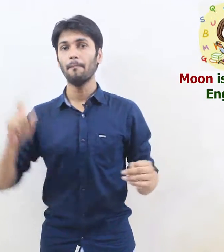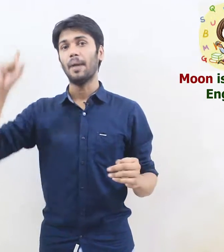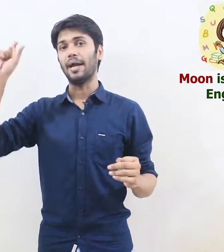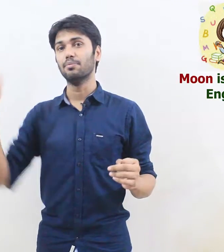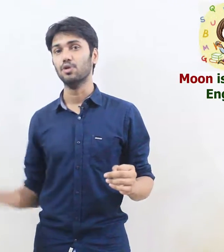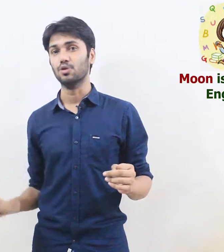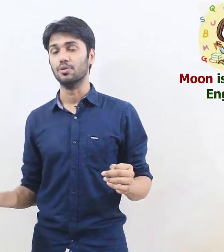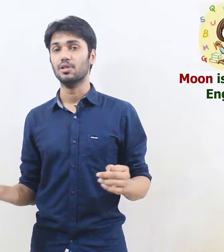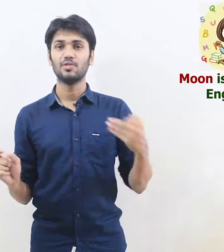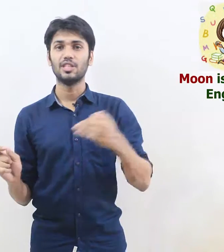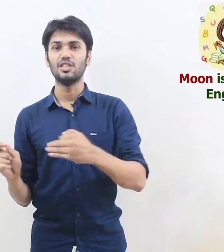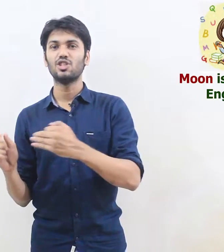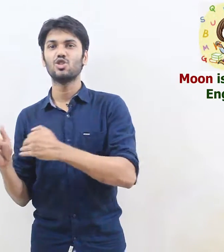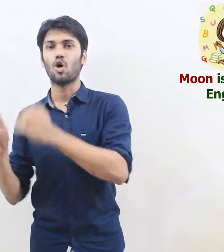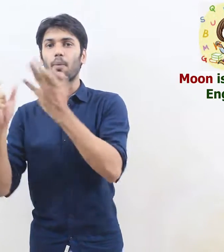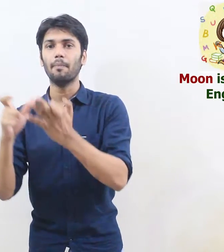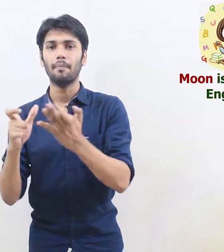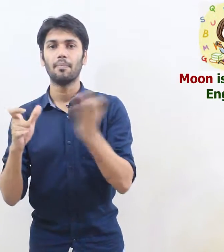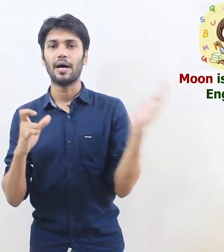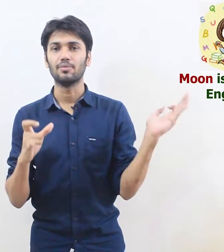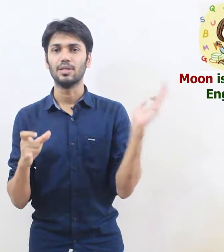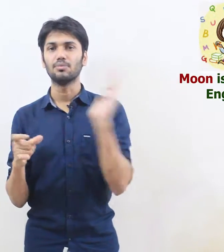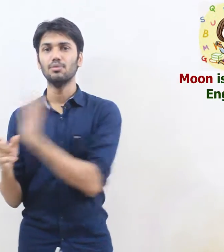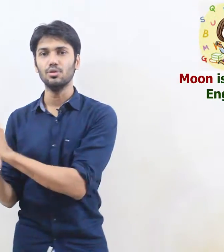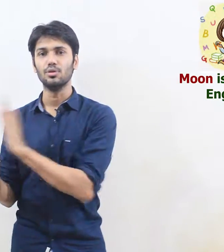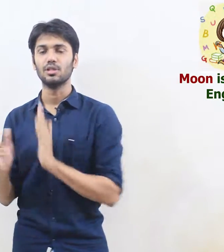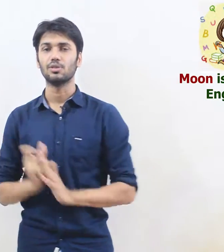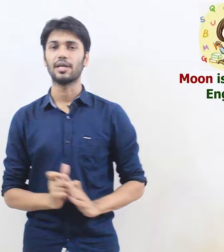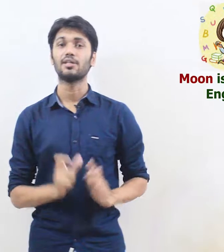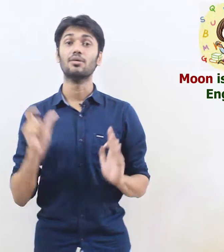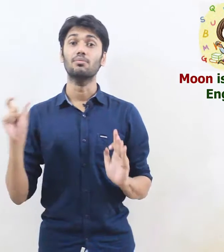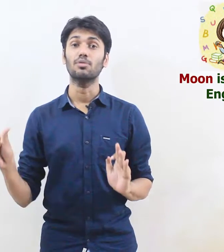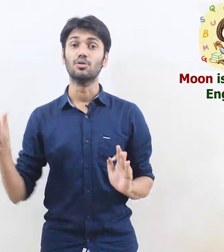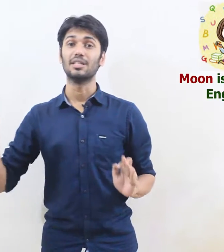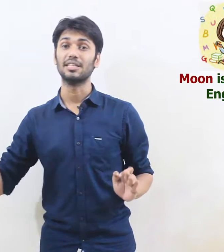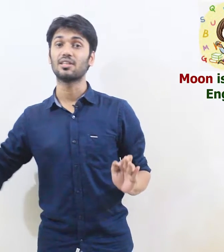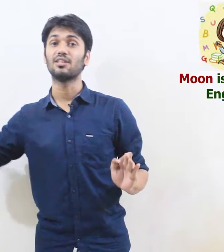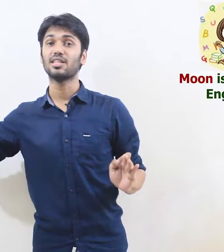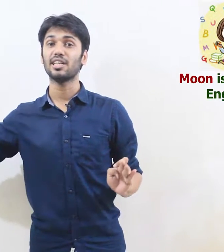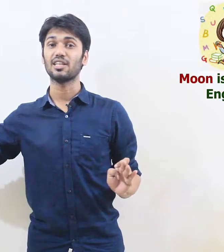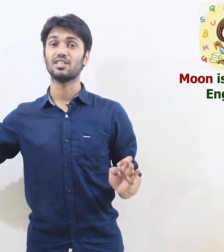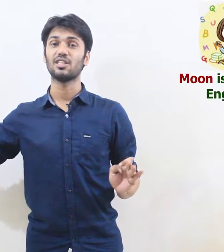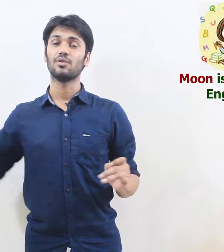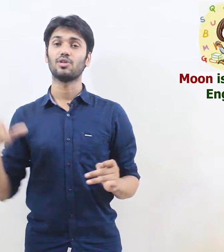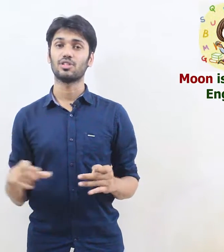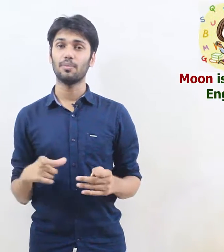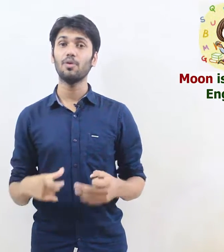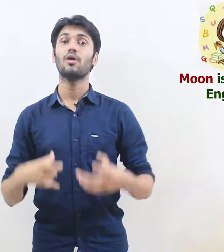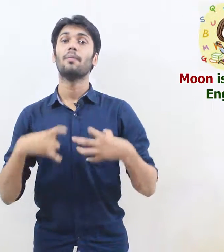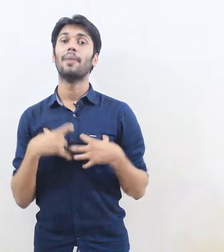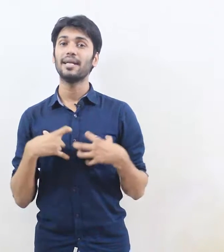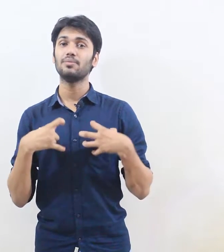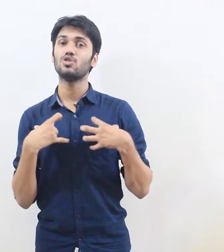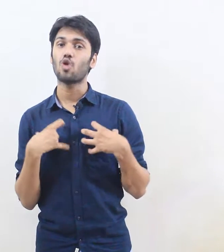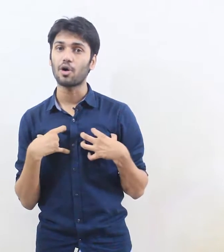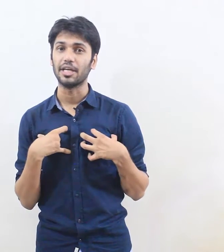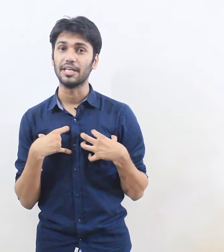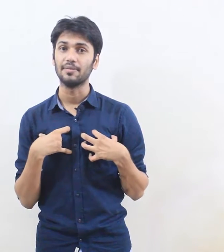and moon change Tom and bring moon you get moon is learning English for example my name is Rocky